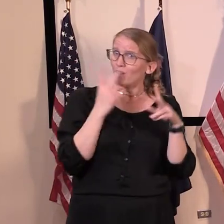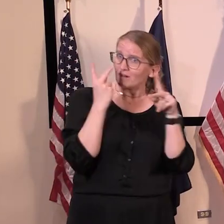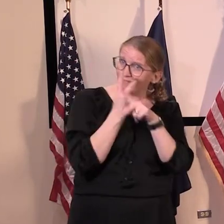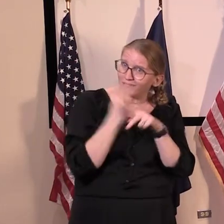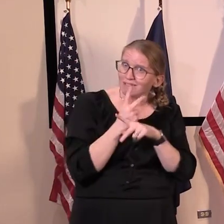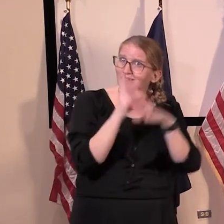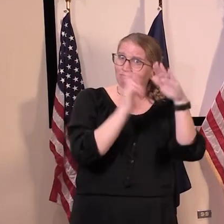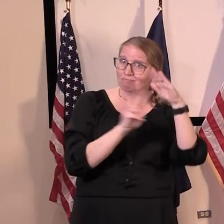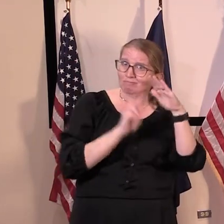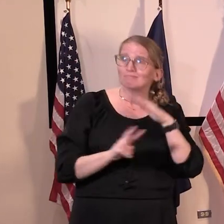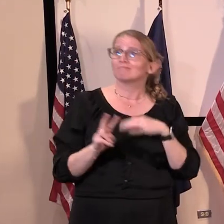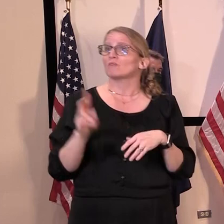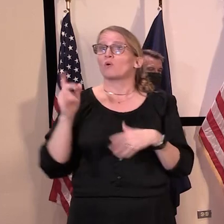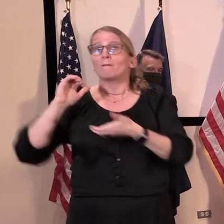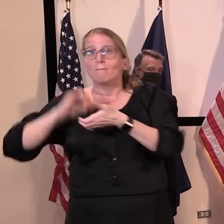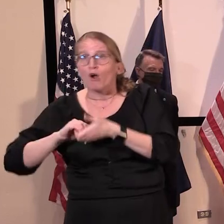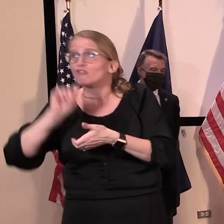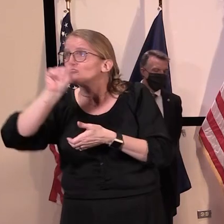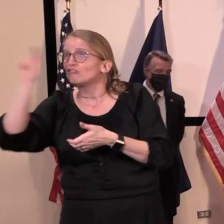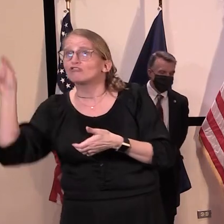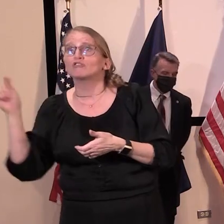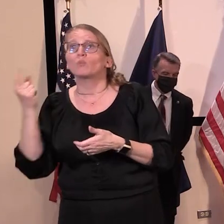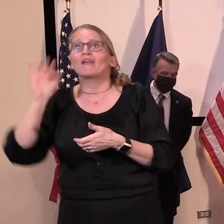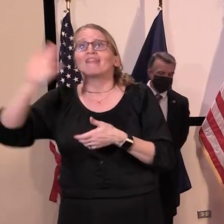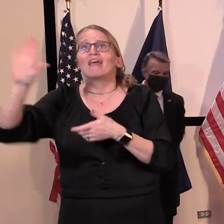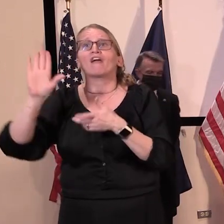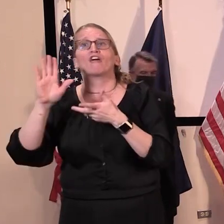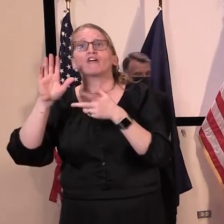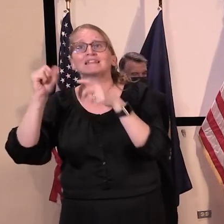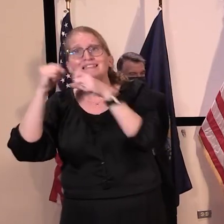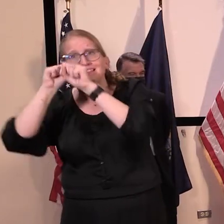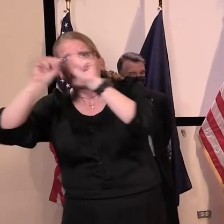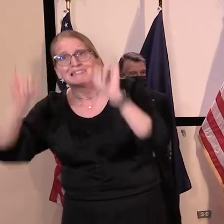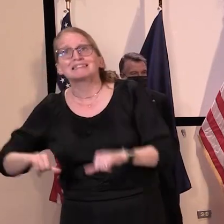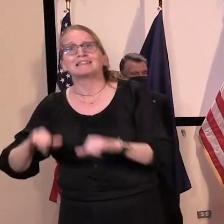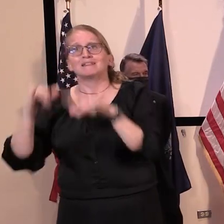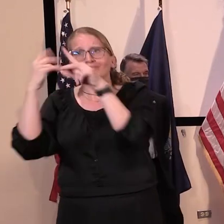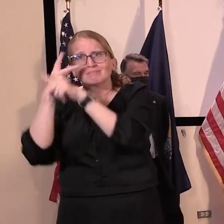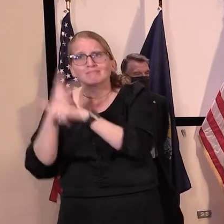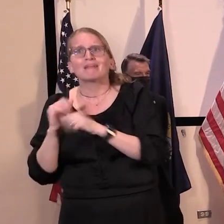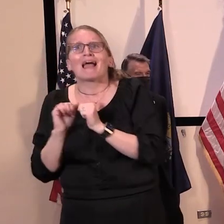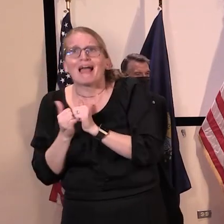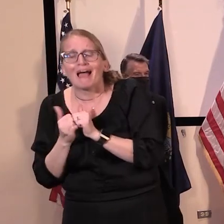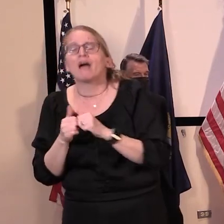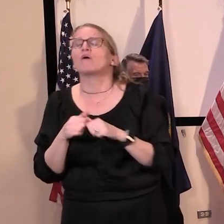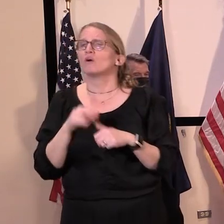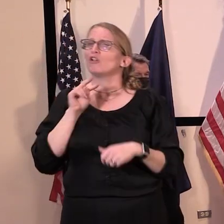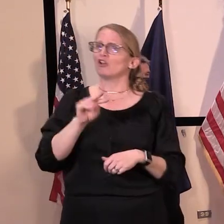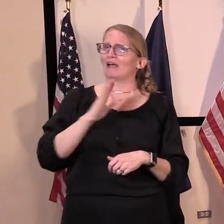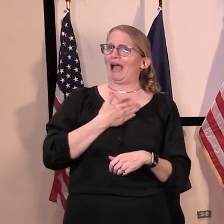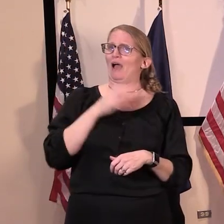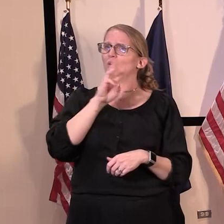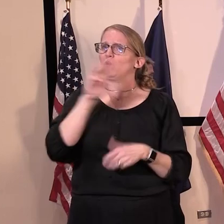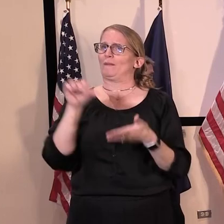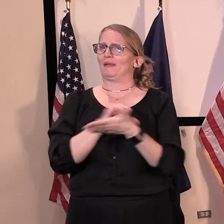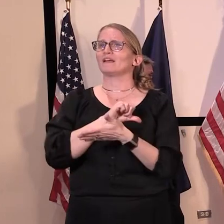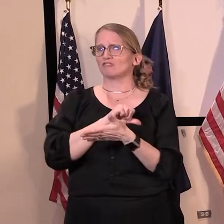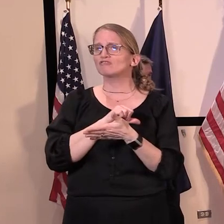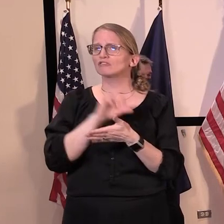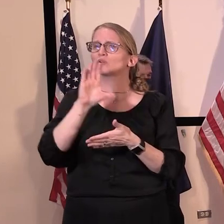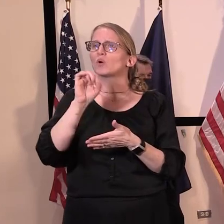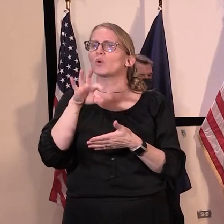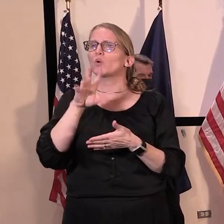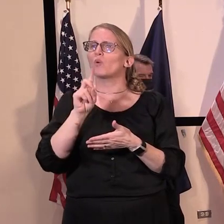assumptions, their methodology, their underlying forecasts, I encourage you to visit our department's COVID-19 webpage, which as of yesterday includes all of that